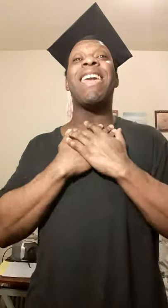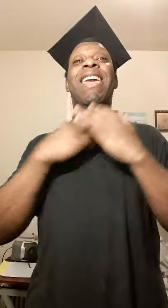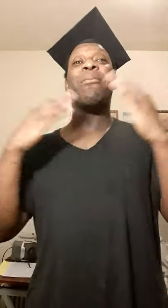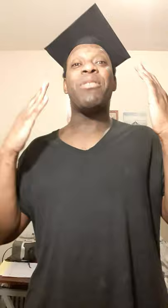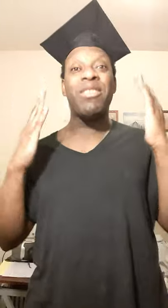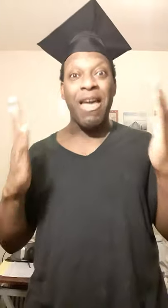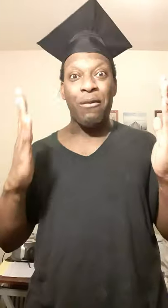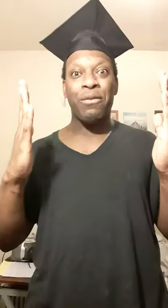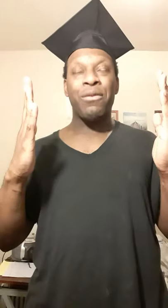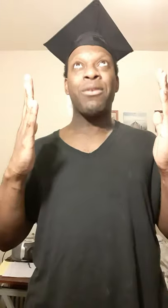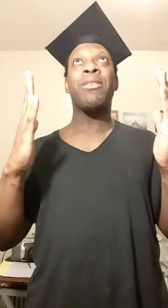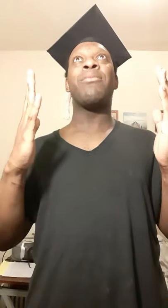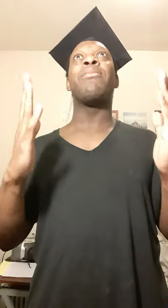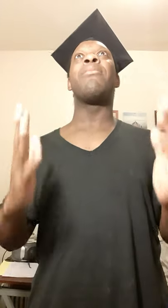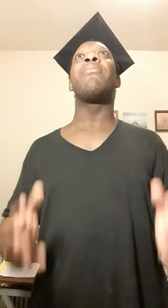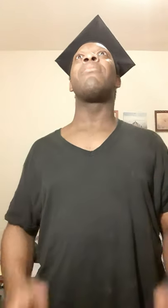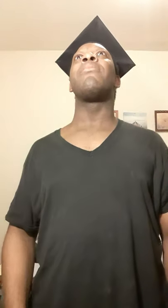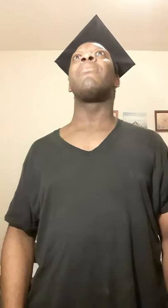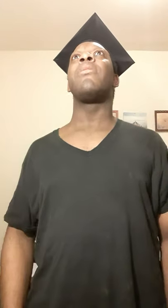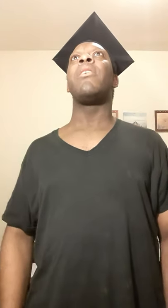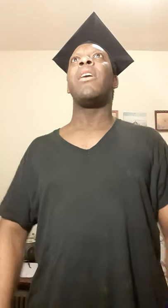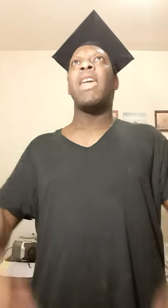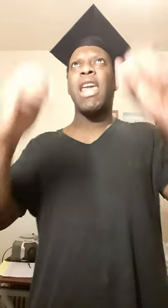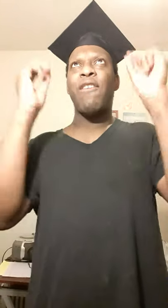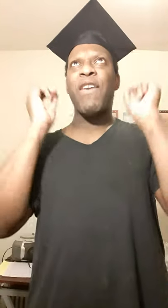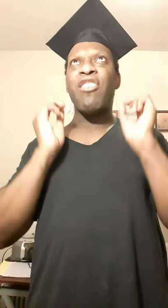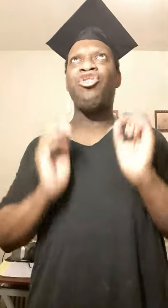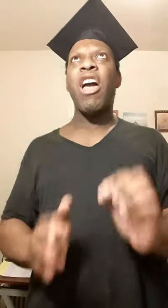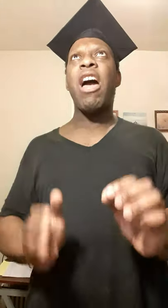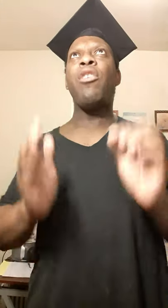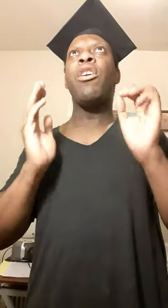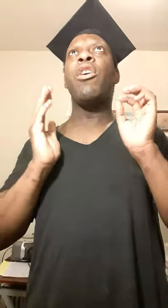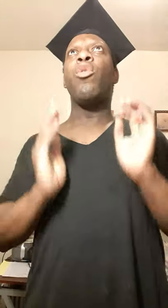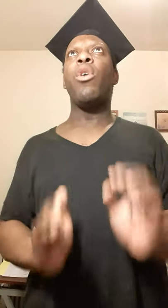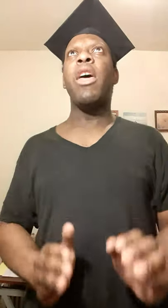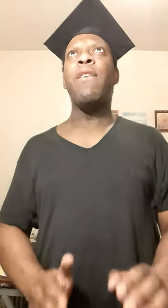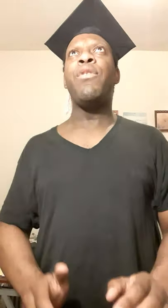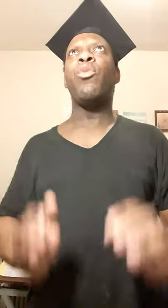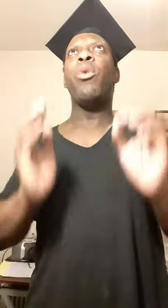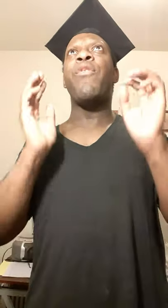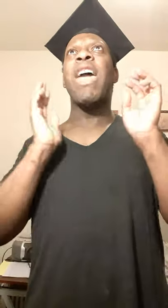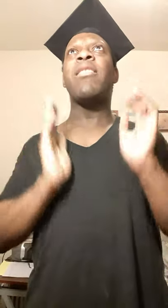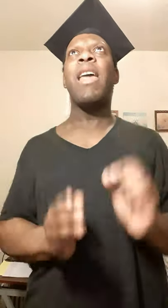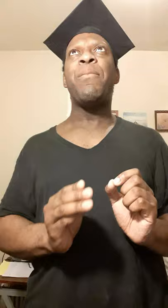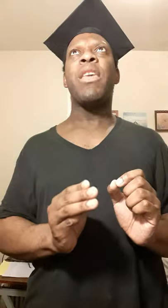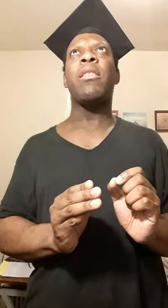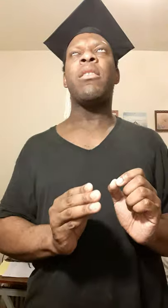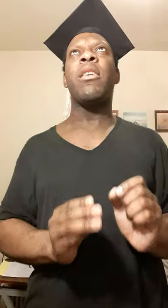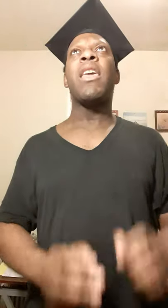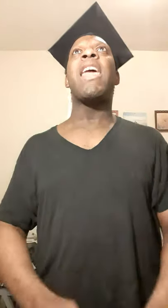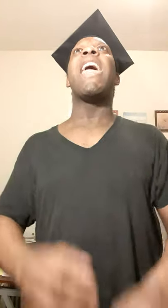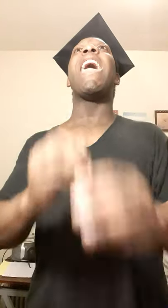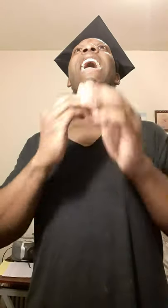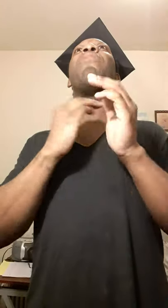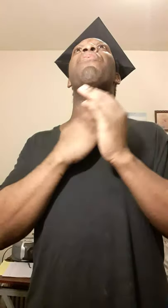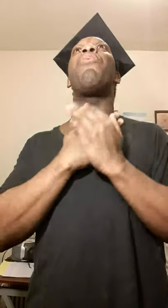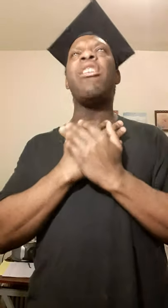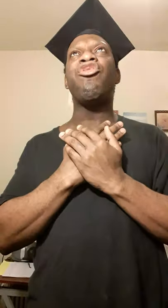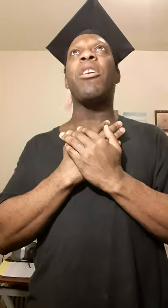himself. If a child lives with acceptance and friendship,